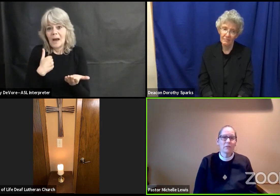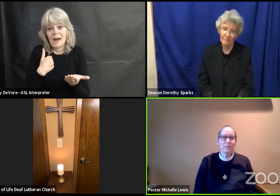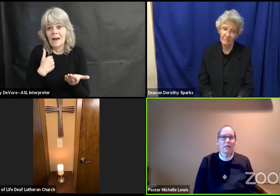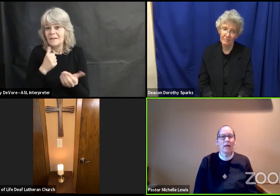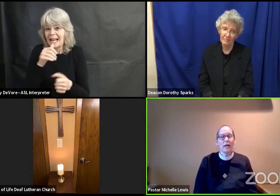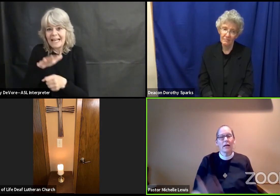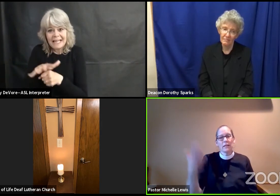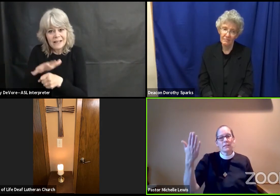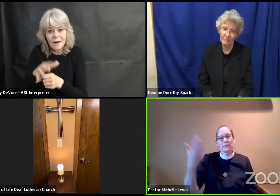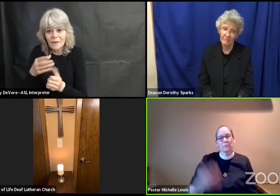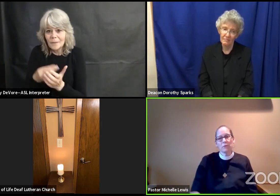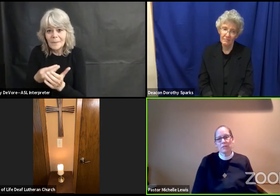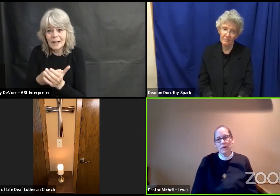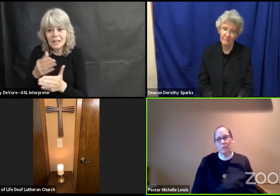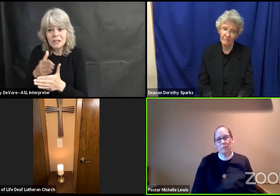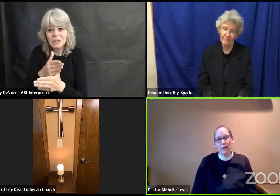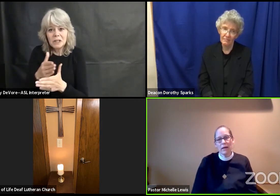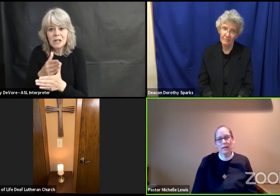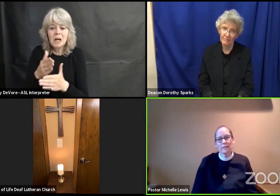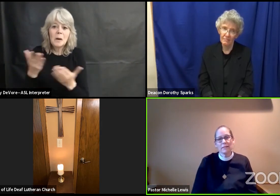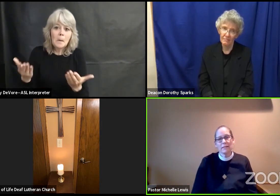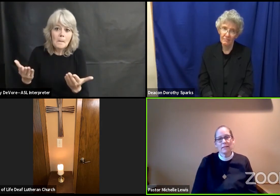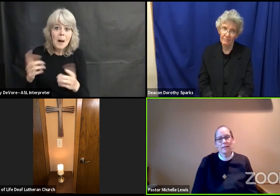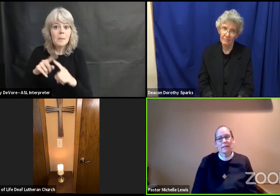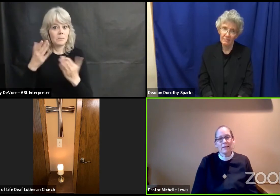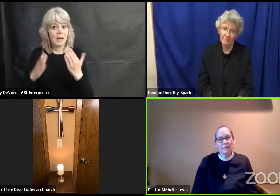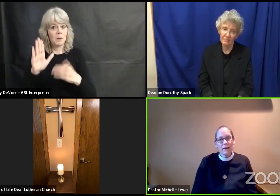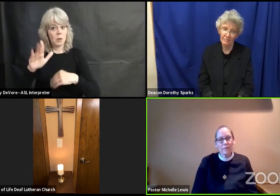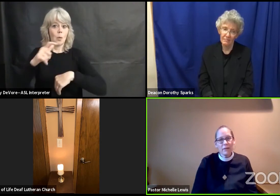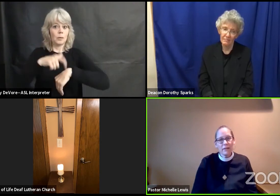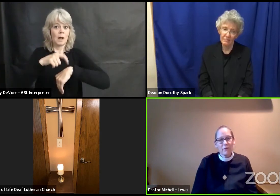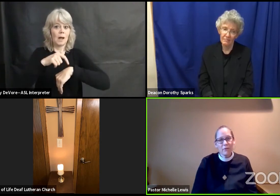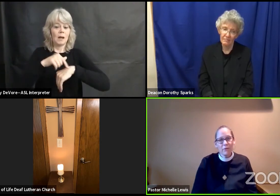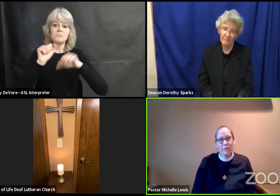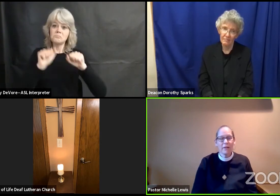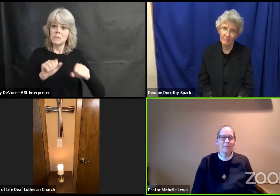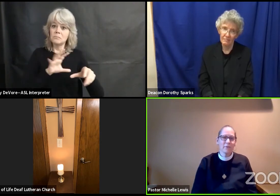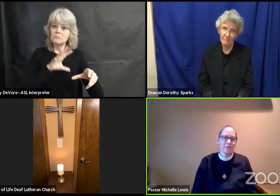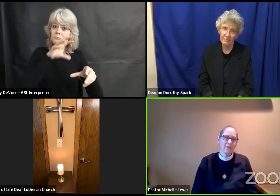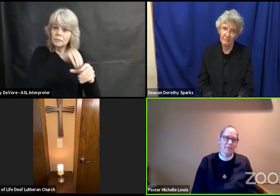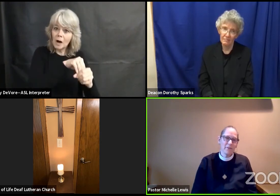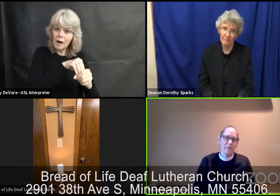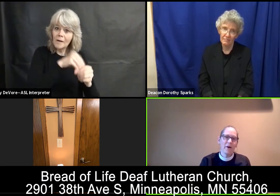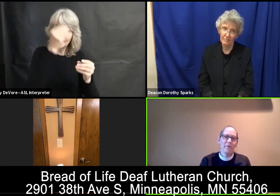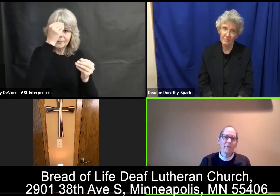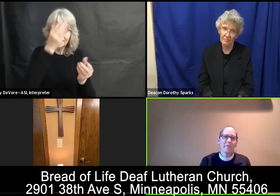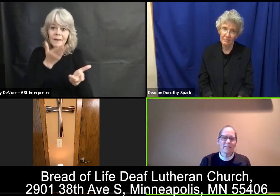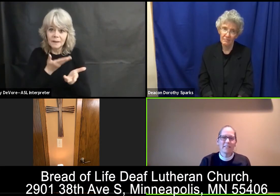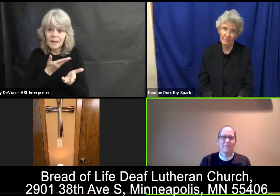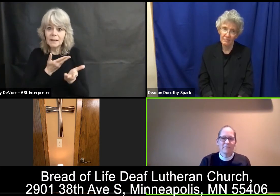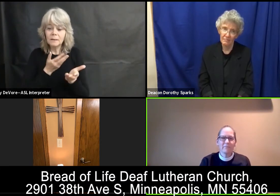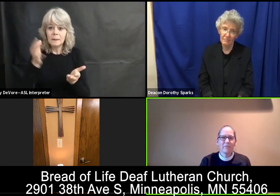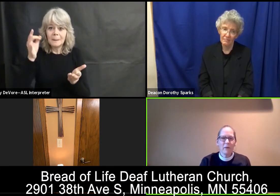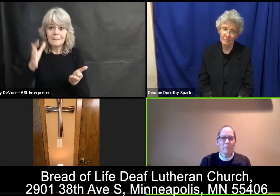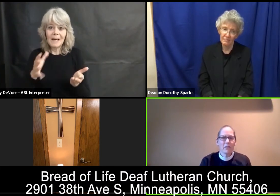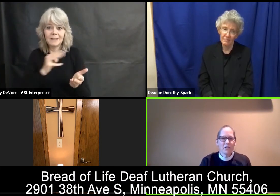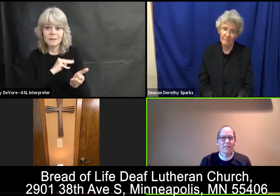say hey i guess i have some more time on my hands let me know let dorothy know we've got stuff we've got projects